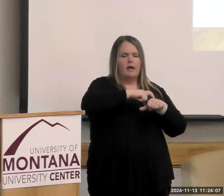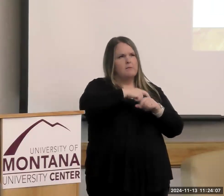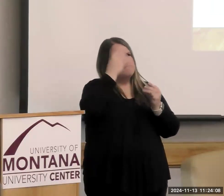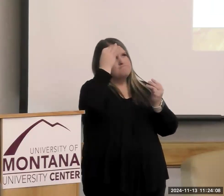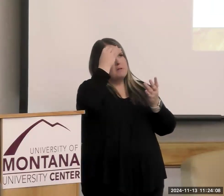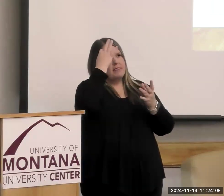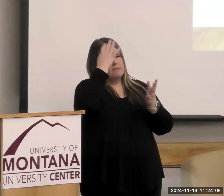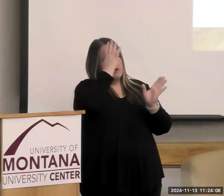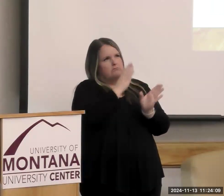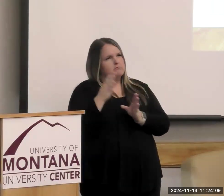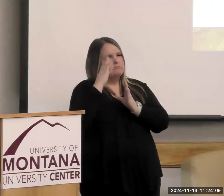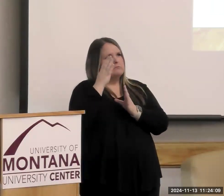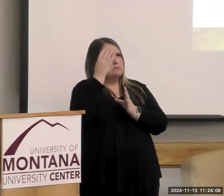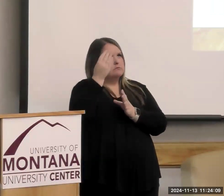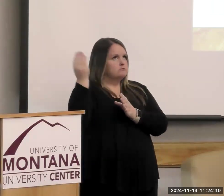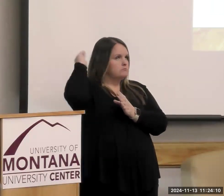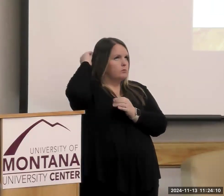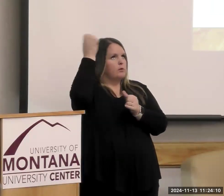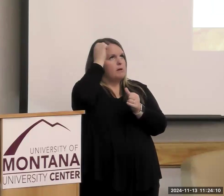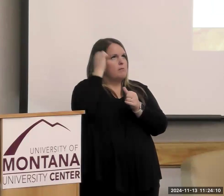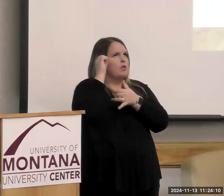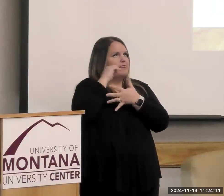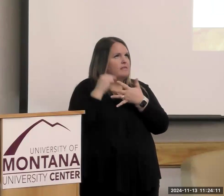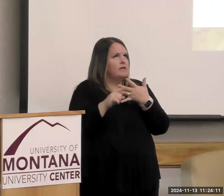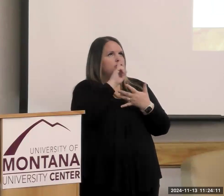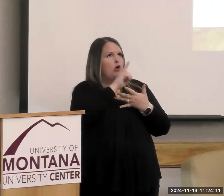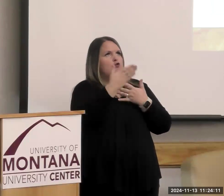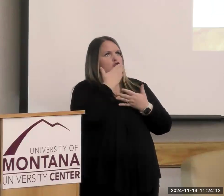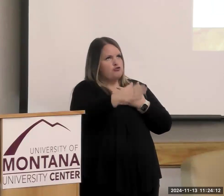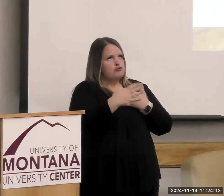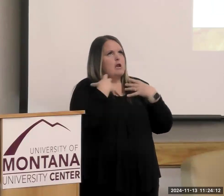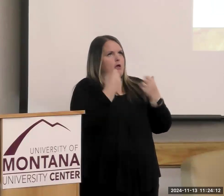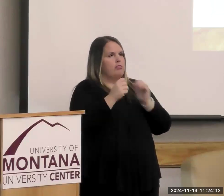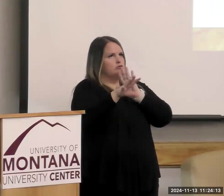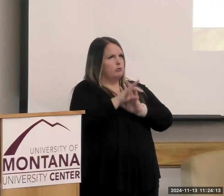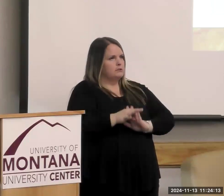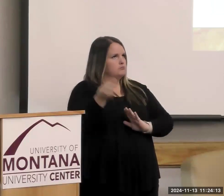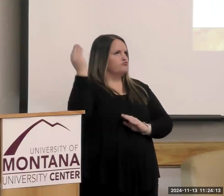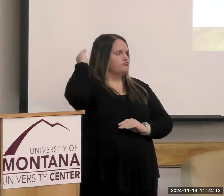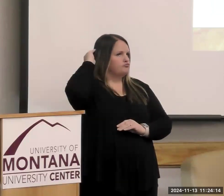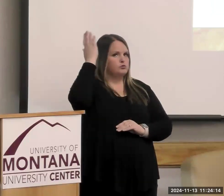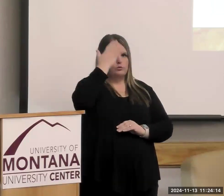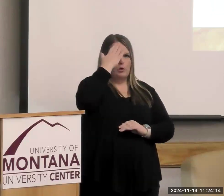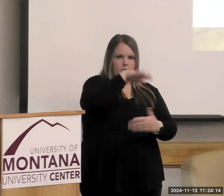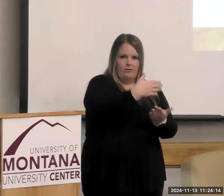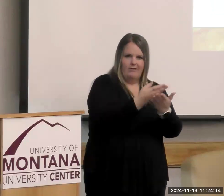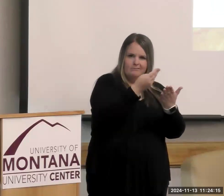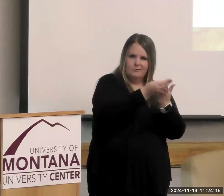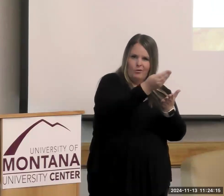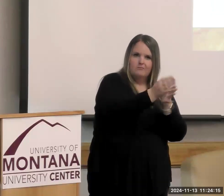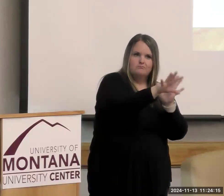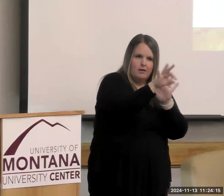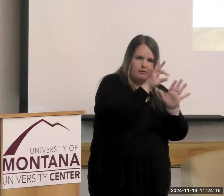information and retrieve it so you can make sure you're making the healthiest choices. And the nutrition education programs. The third